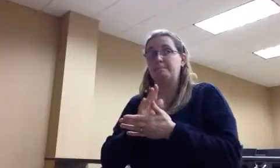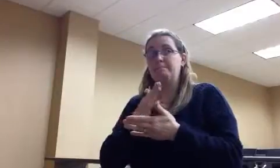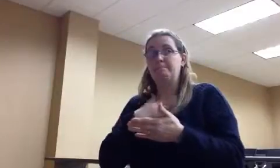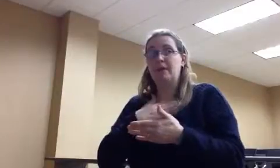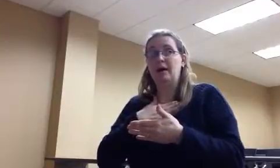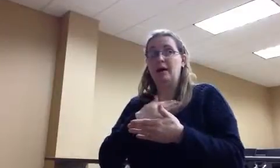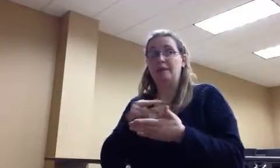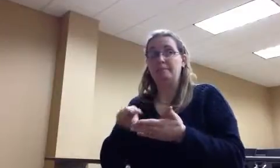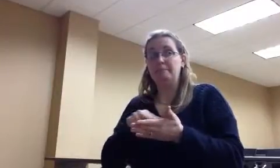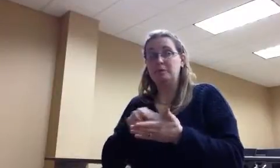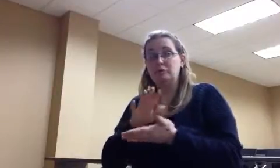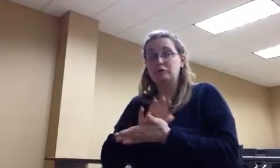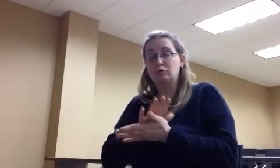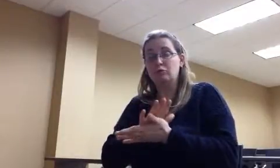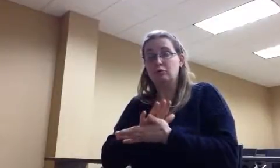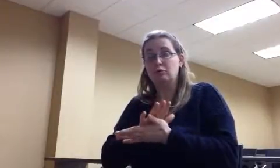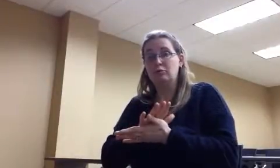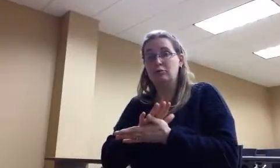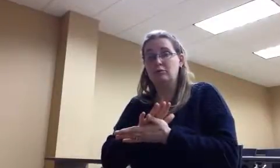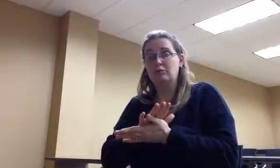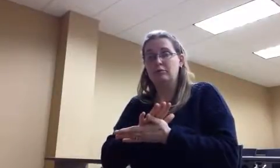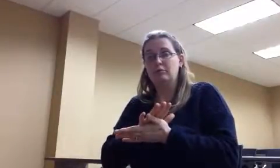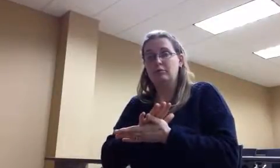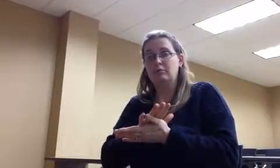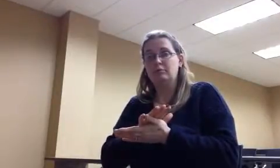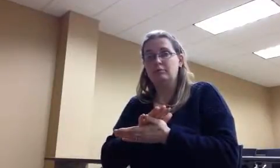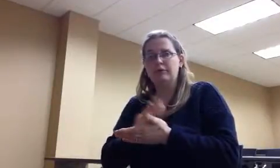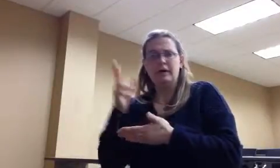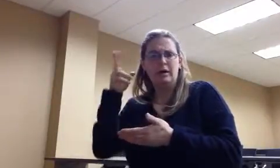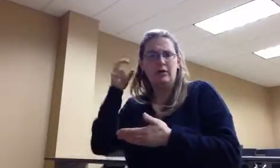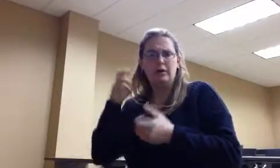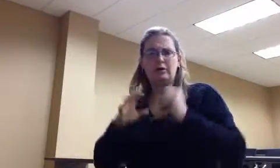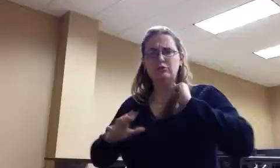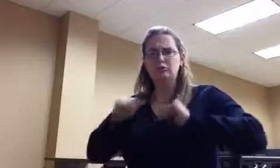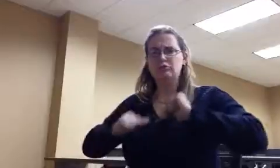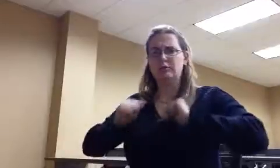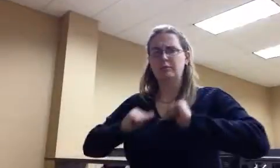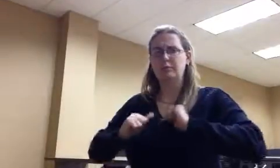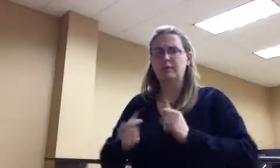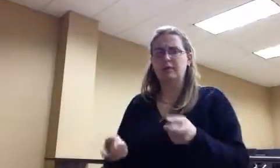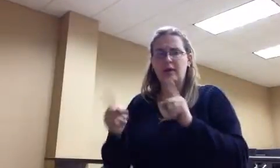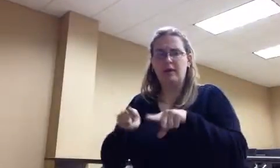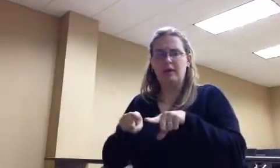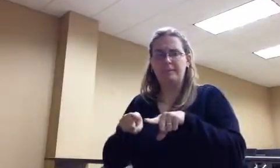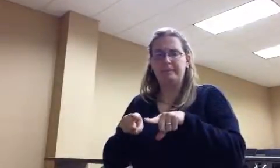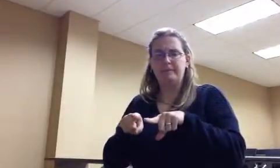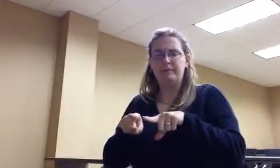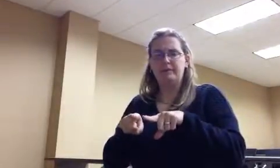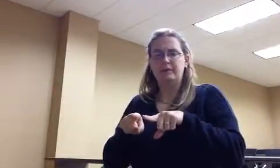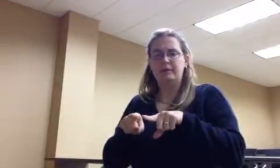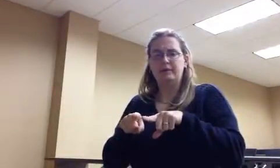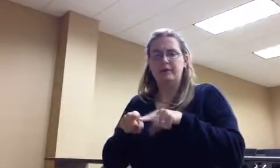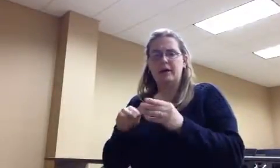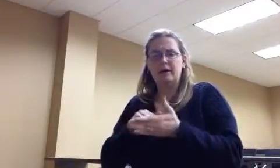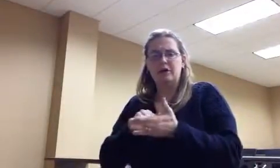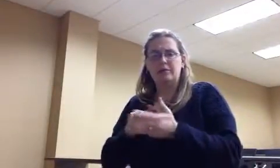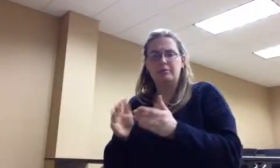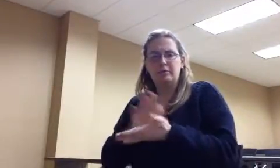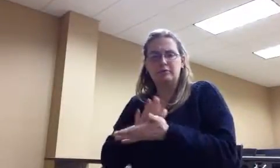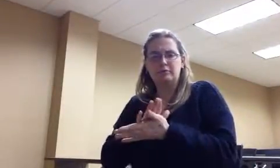my middle school... And I want to hear about some of the drama that went down at your middle school. I know there were drama that went down at your middle school. And so what I want you to do is